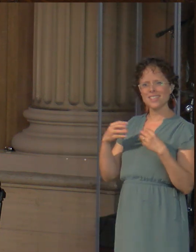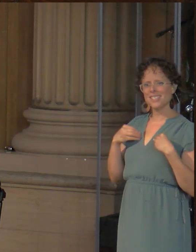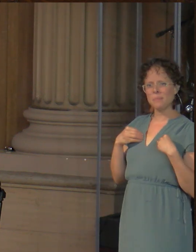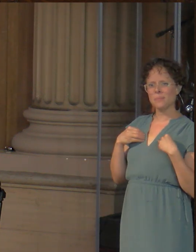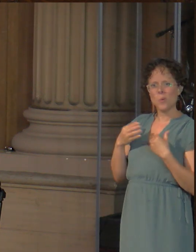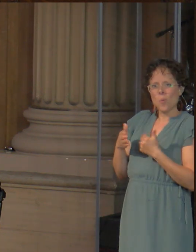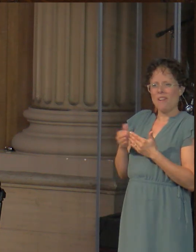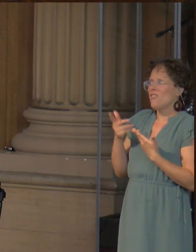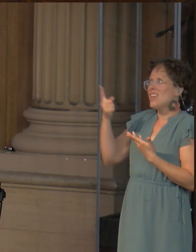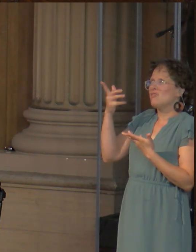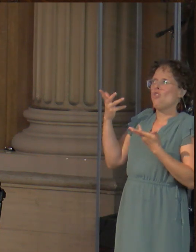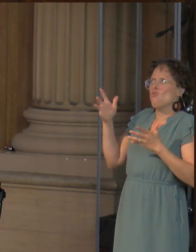that Jesus rose from the dead.